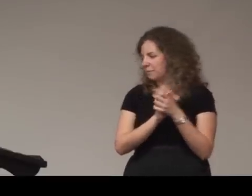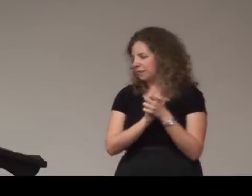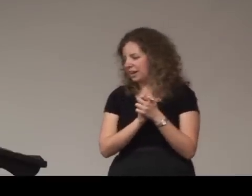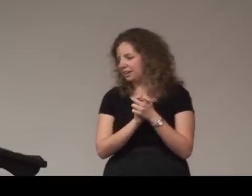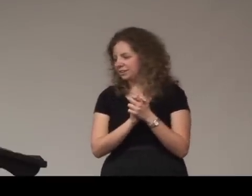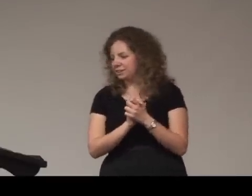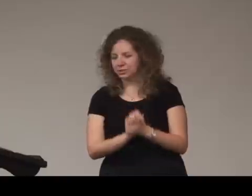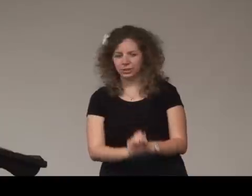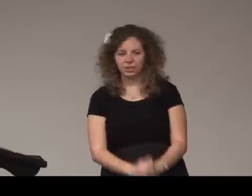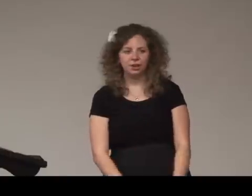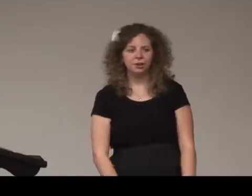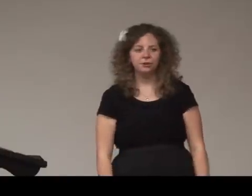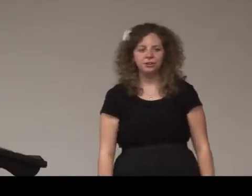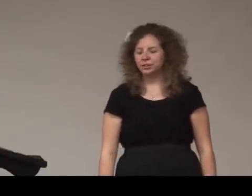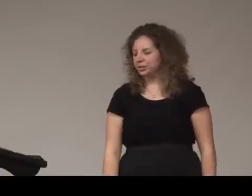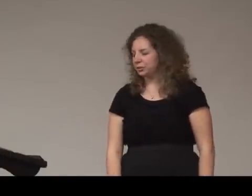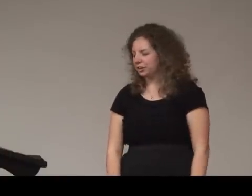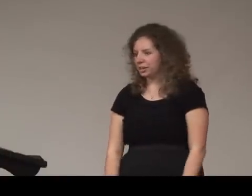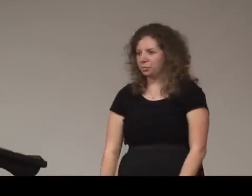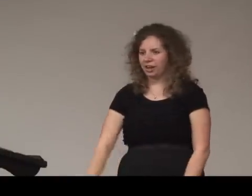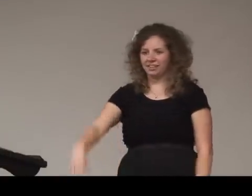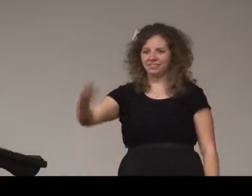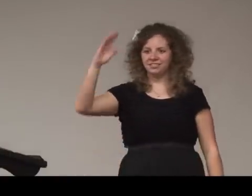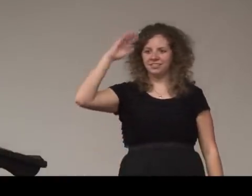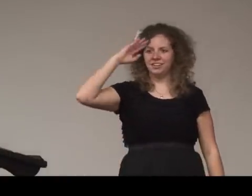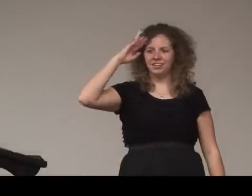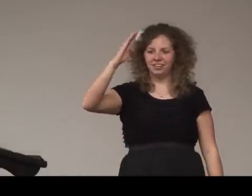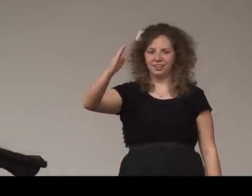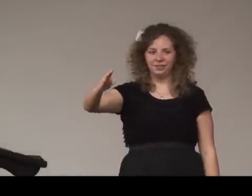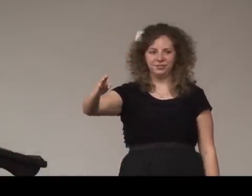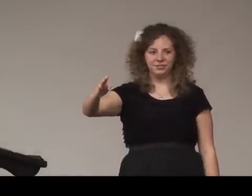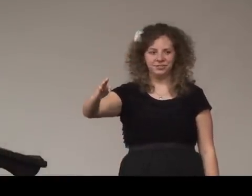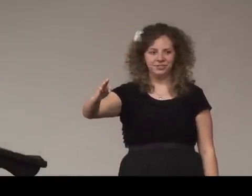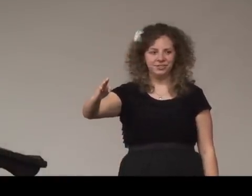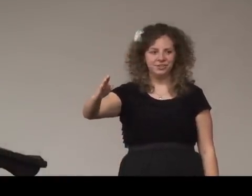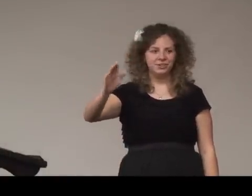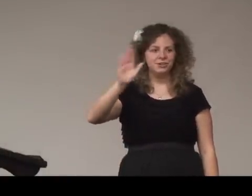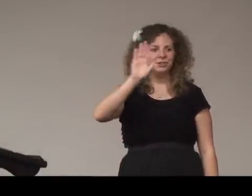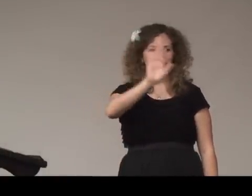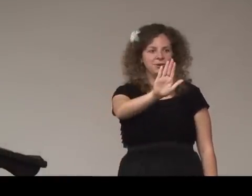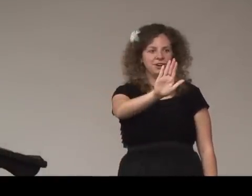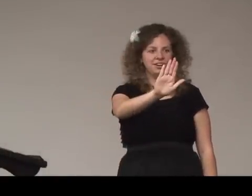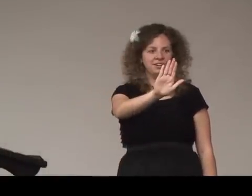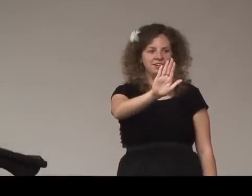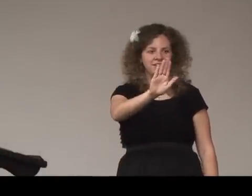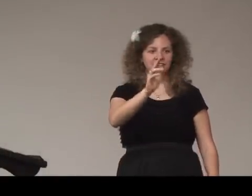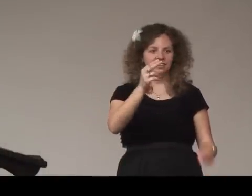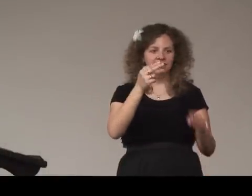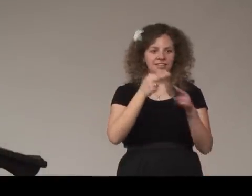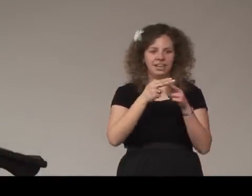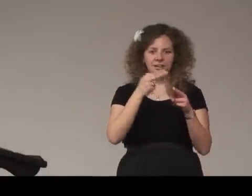time okay so hello your name what hello your name